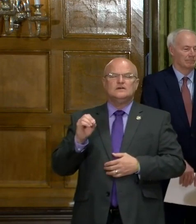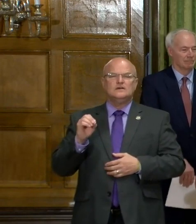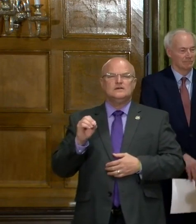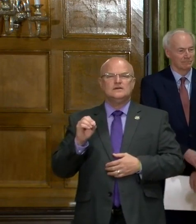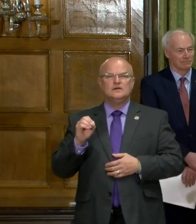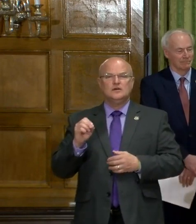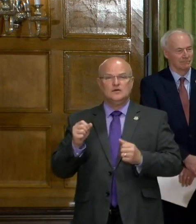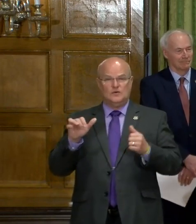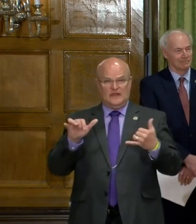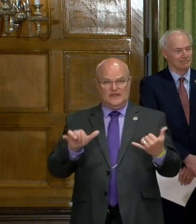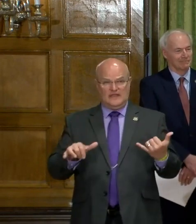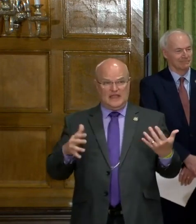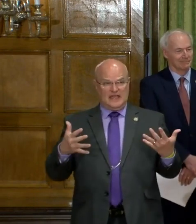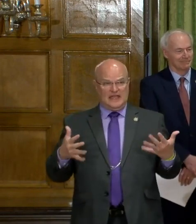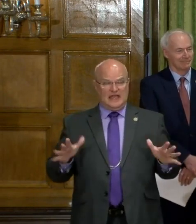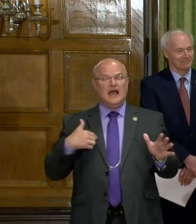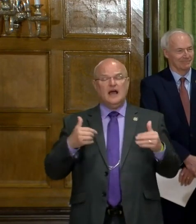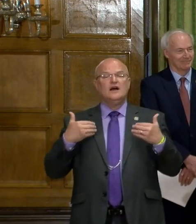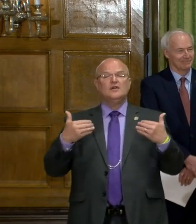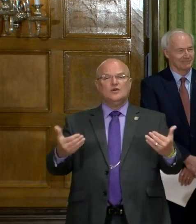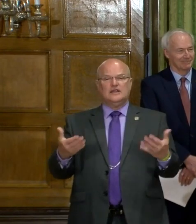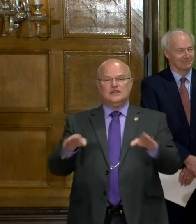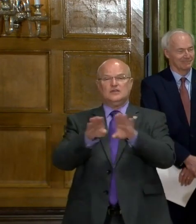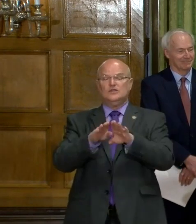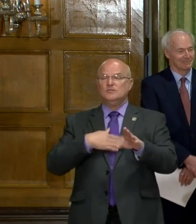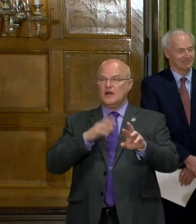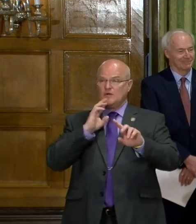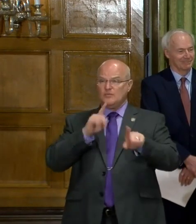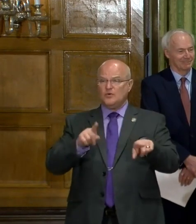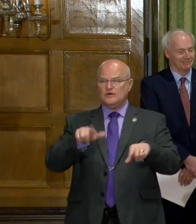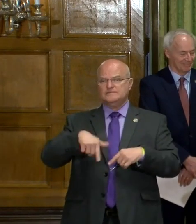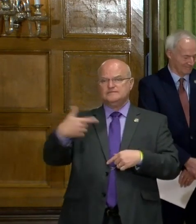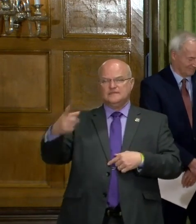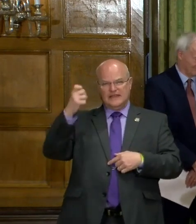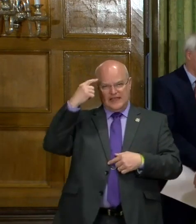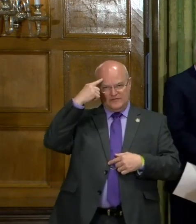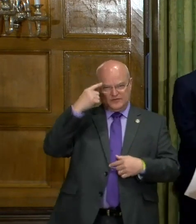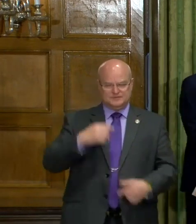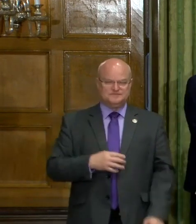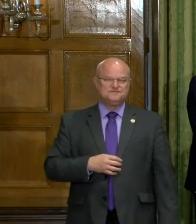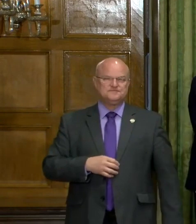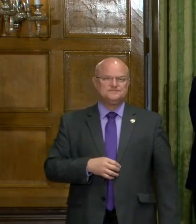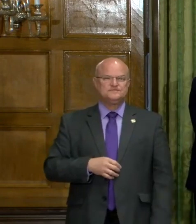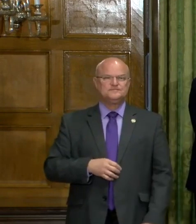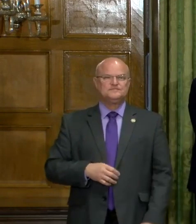And with that, I'll go ahead and conclude my report and turn it back over to the governor.